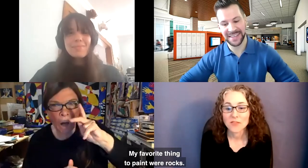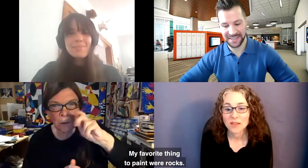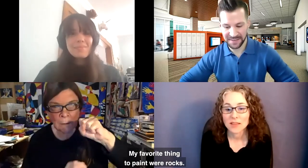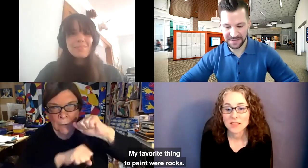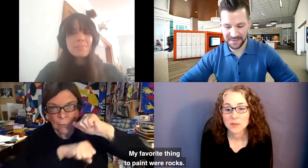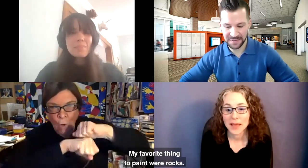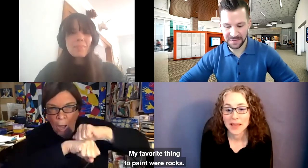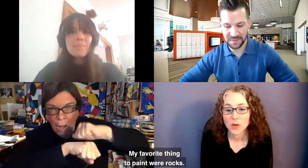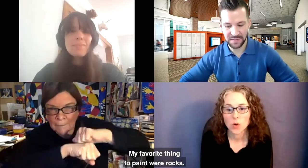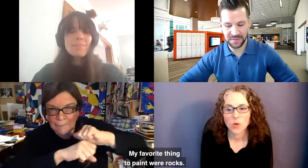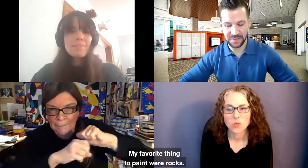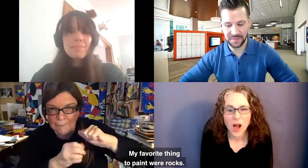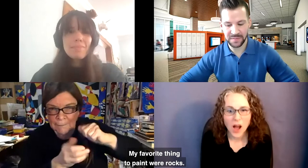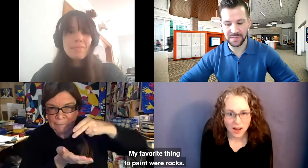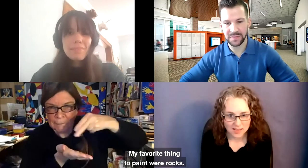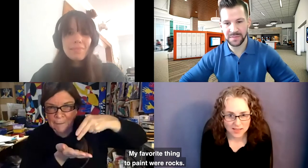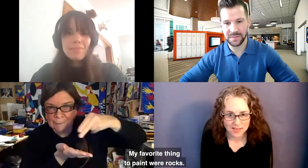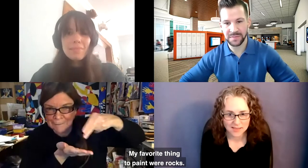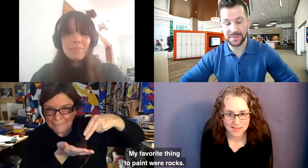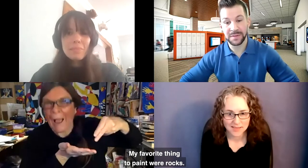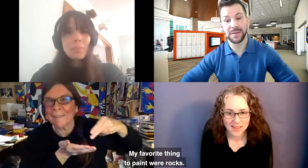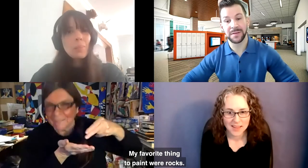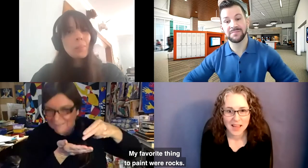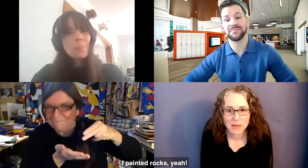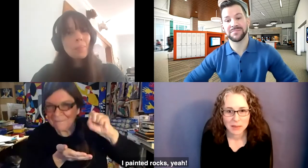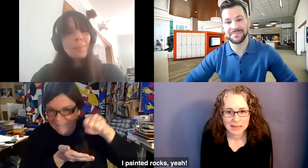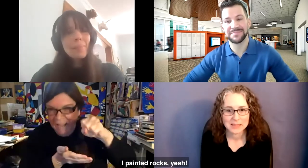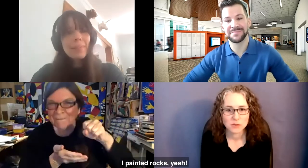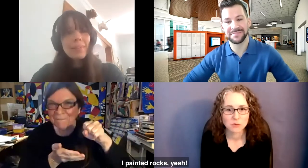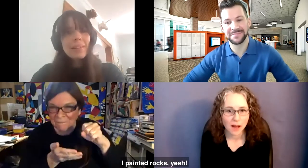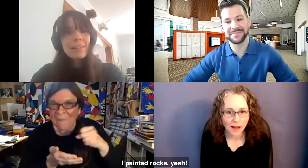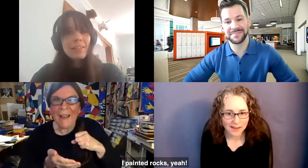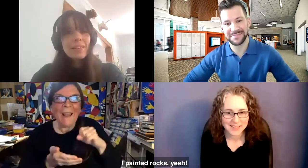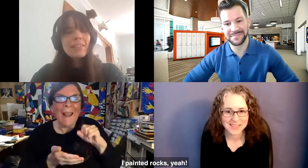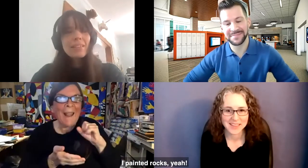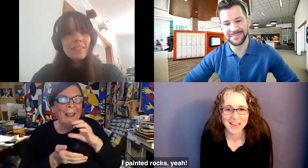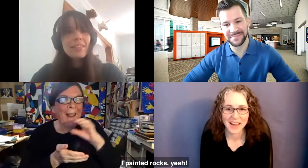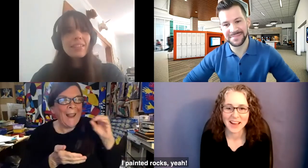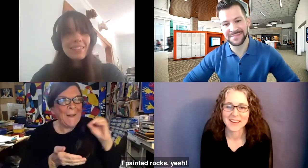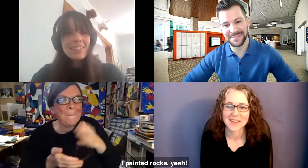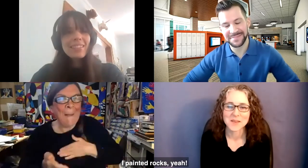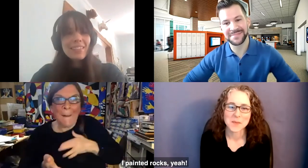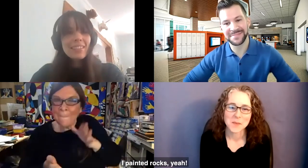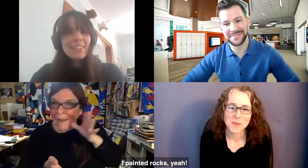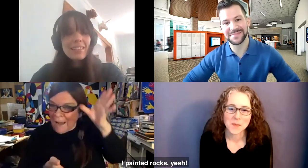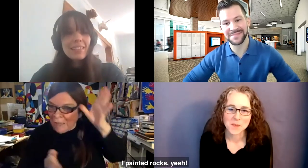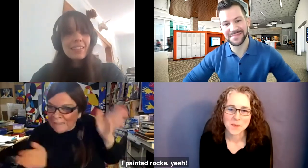favorite thing to paint were rocks. I painted rocks. Yeah.